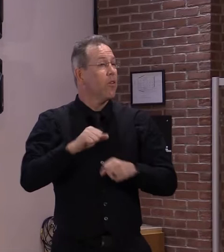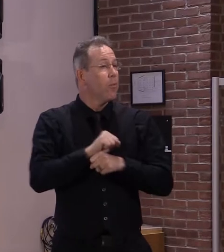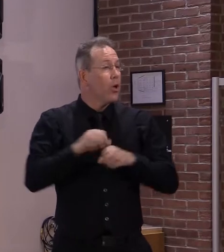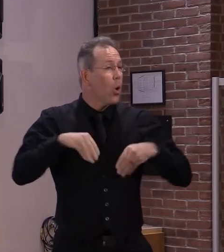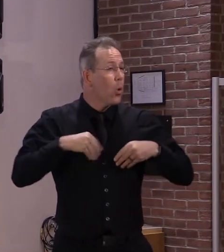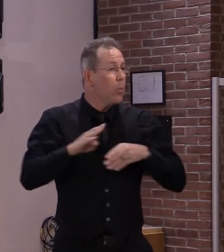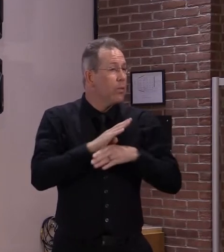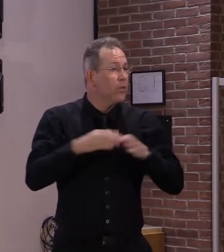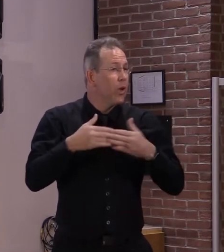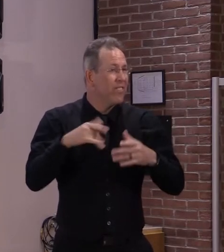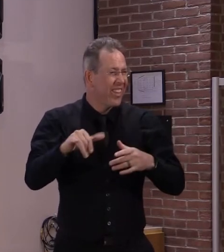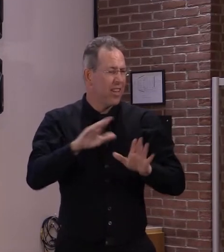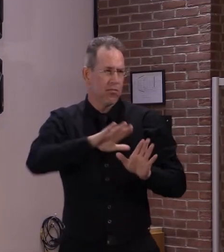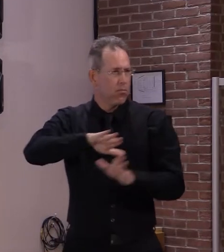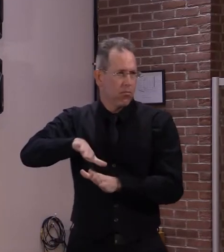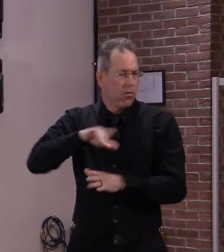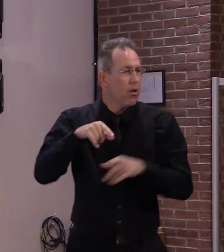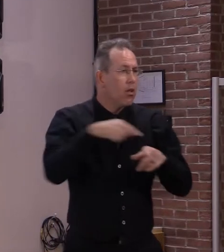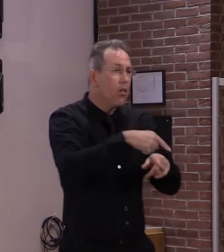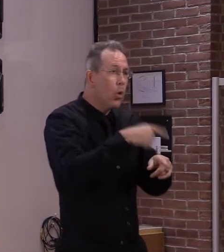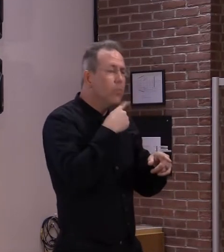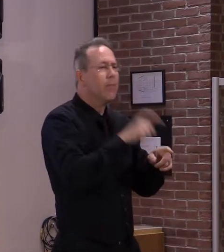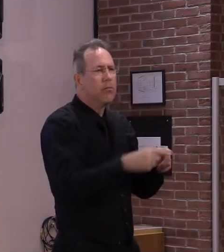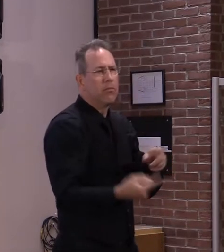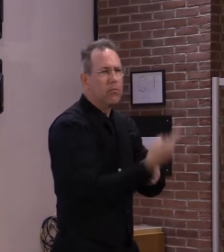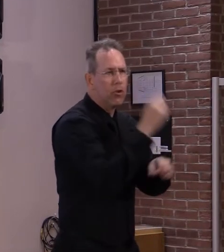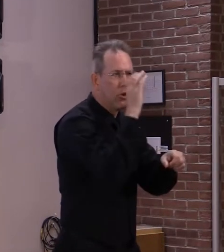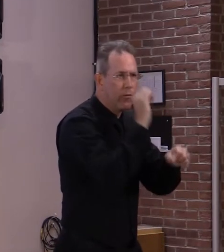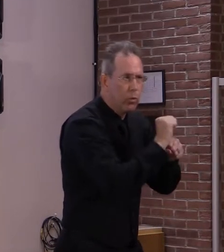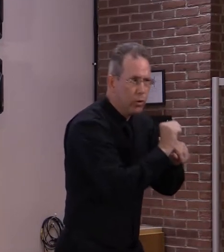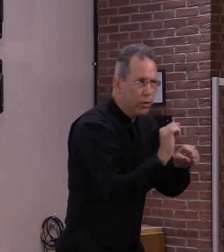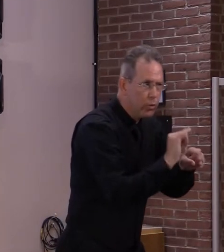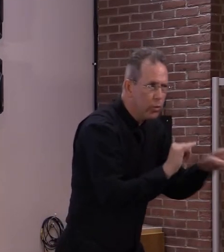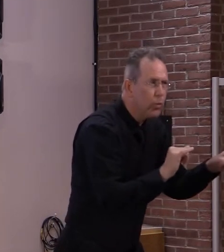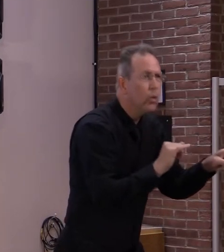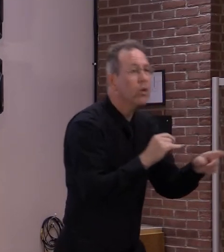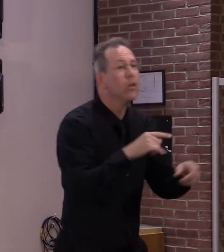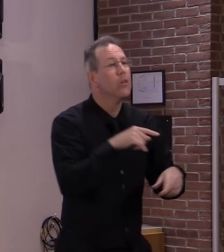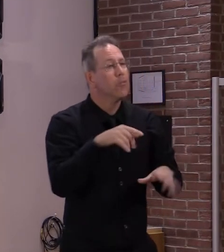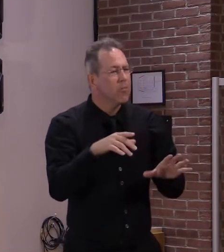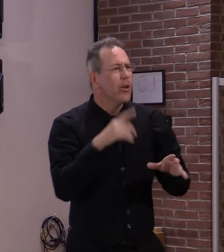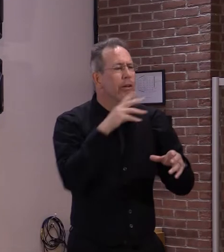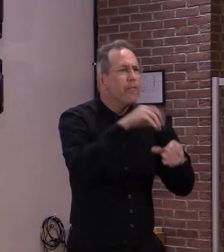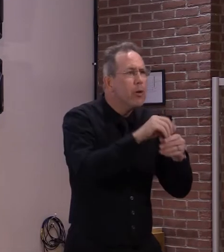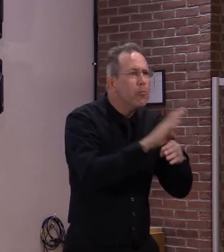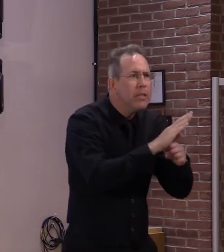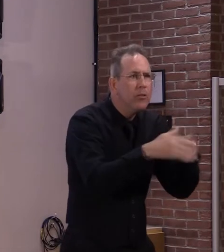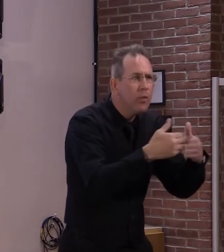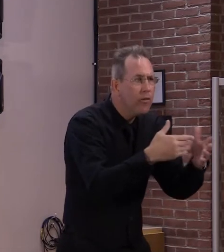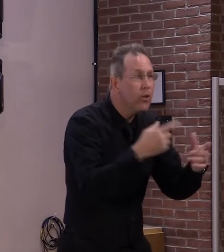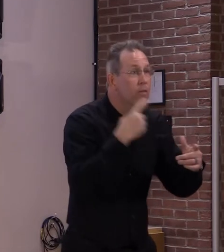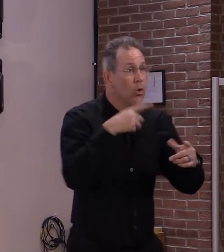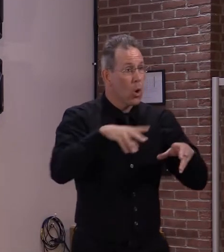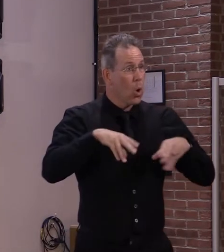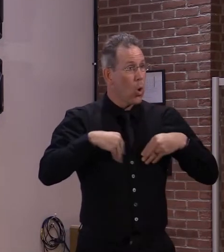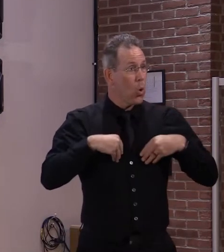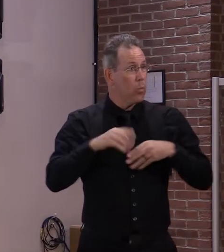should be prepared to report business engagement efforts and activities should the federal government require it at a future time.